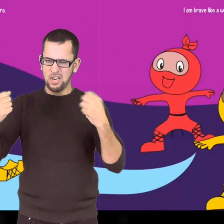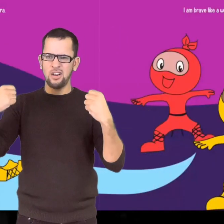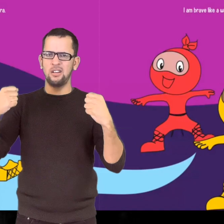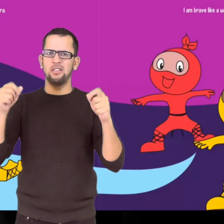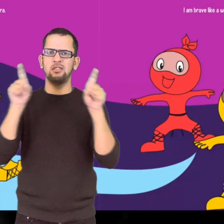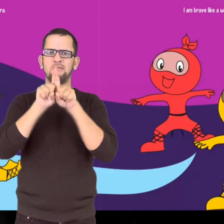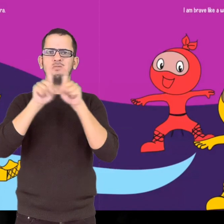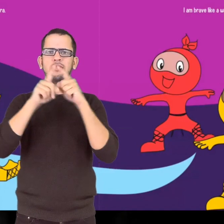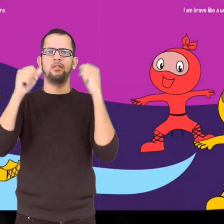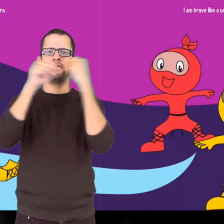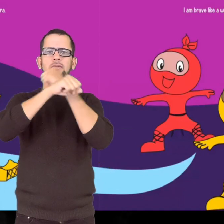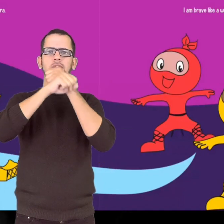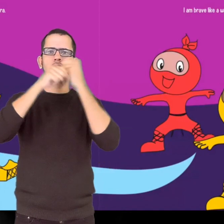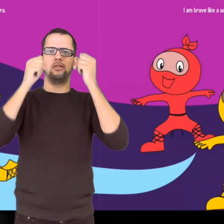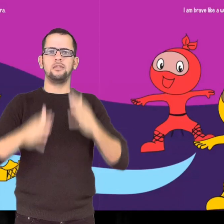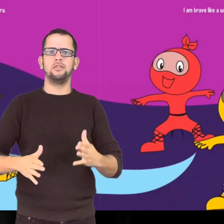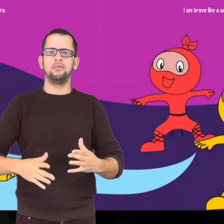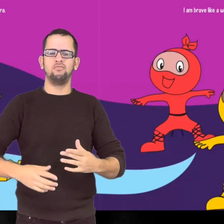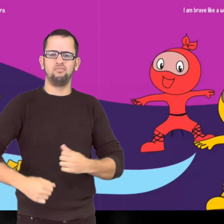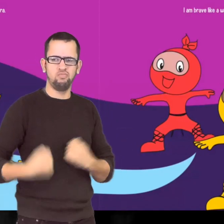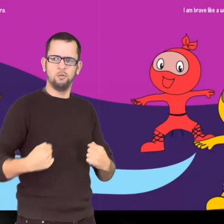I am brave like a warrior.